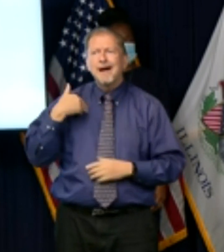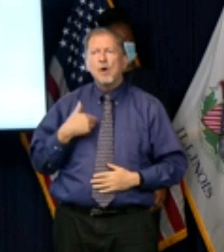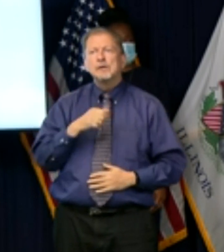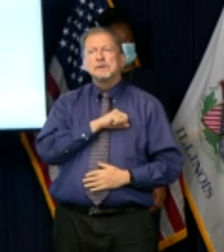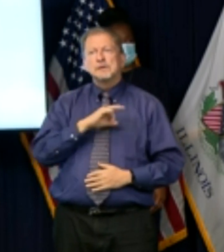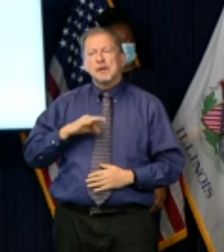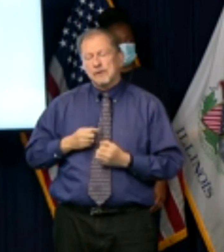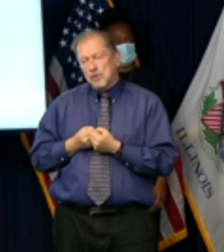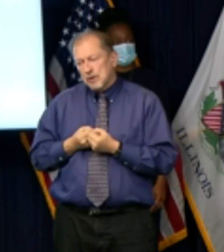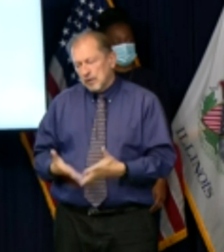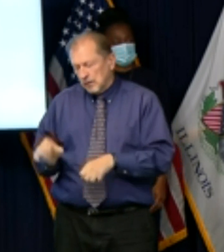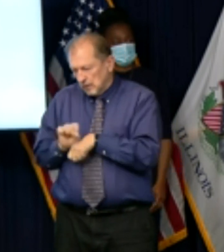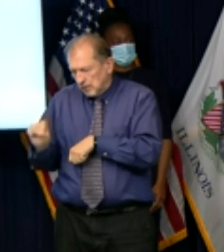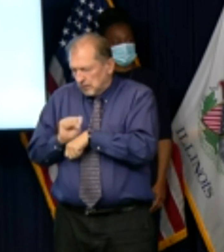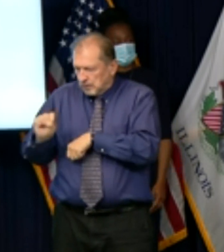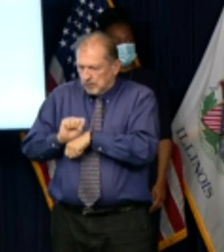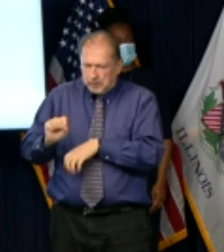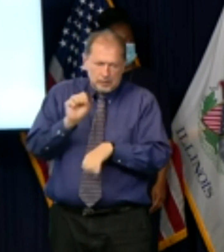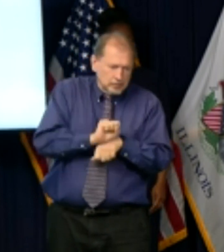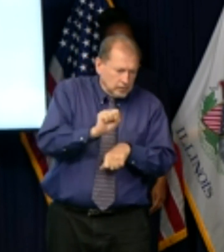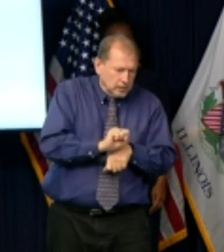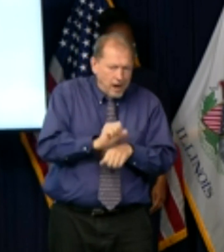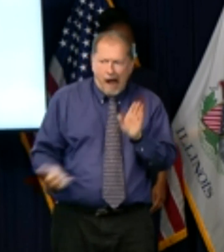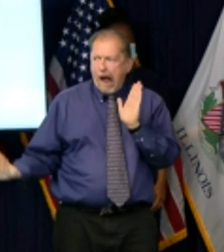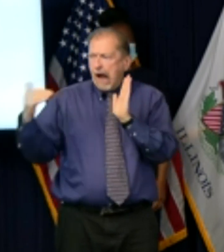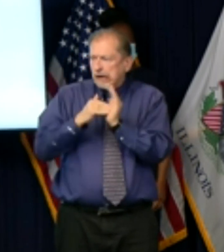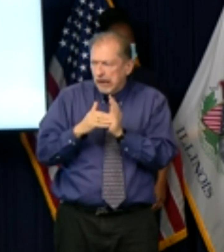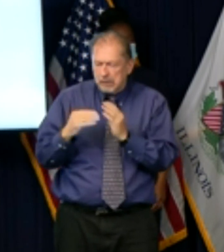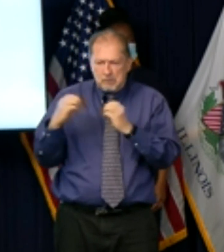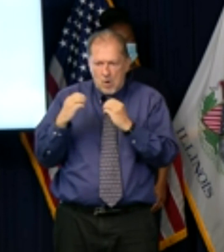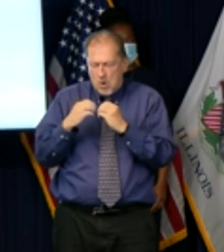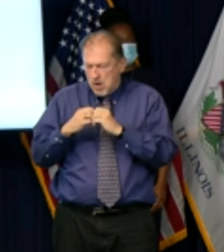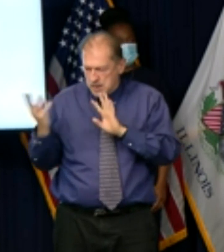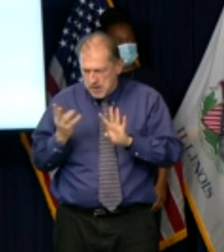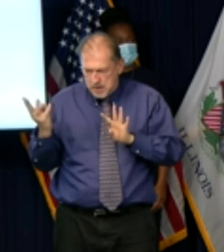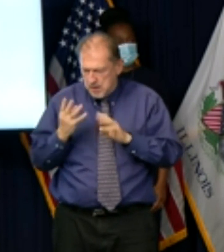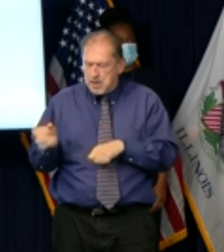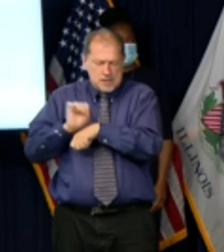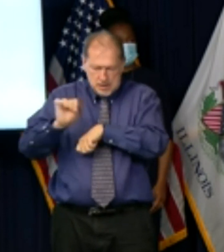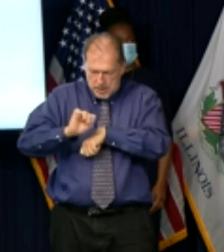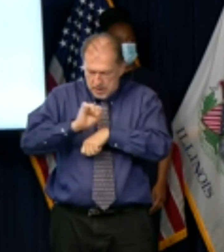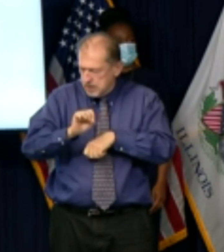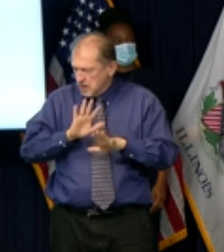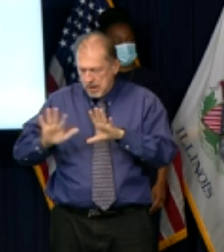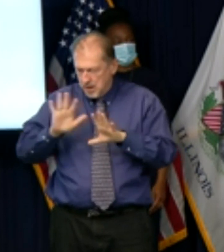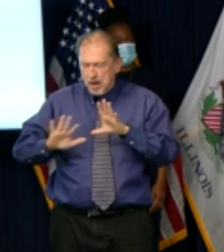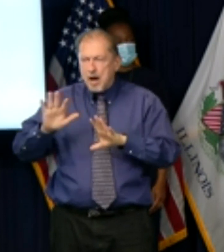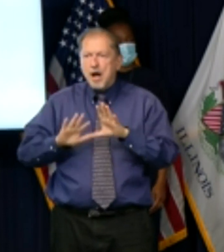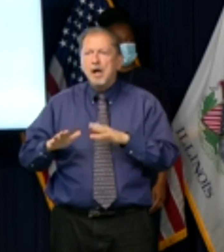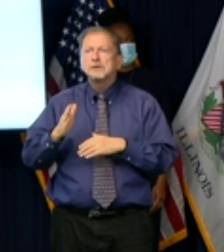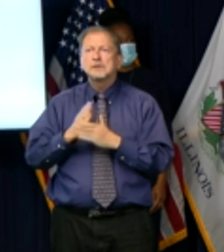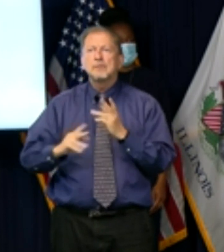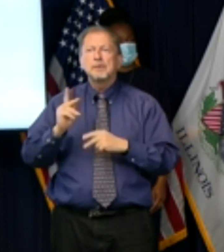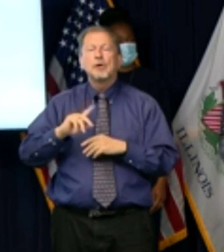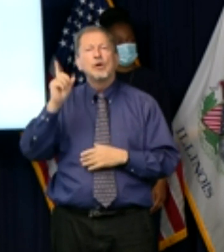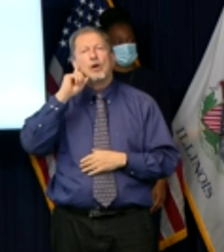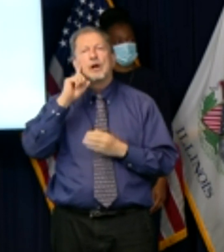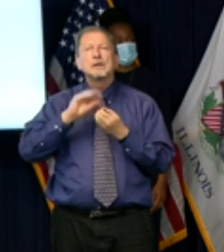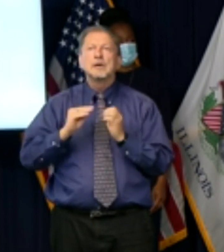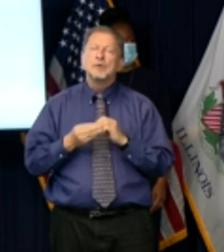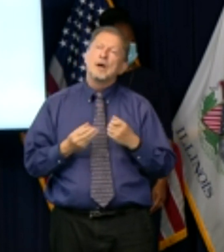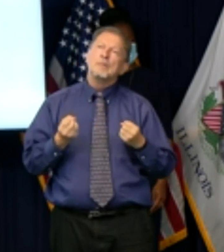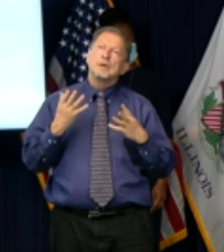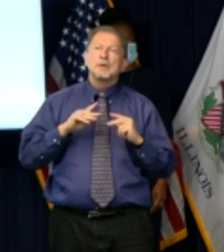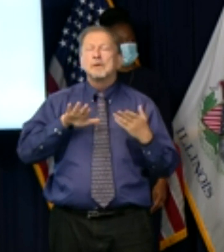and emotionally exhausting battle i know at times that numbers can just fly over our heads